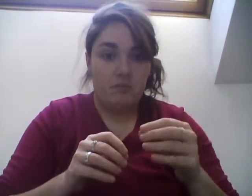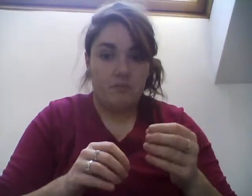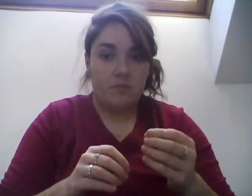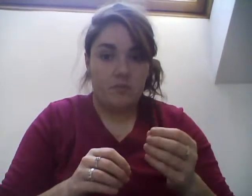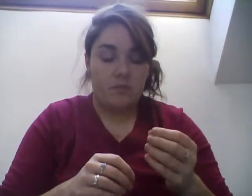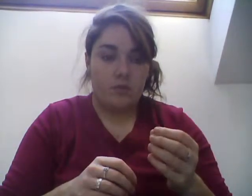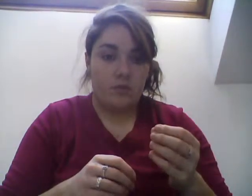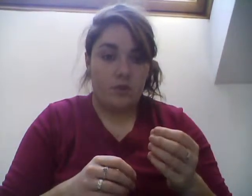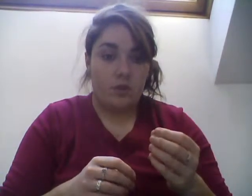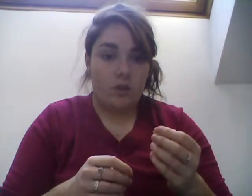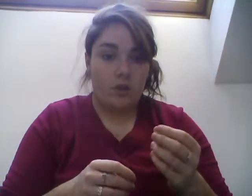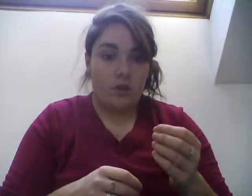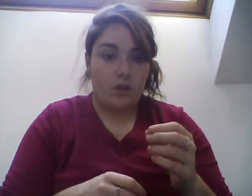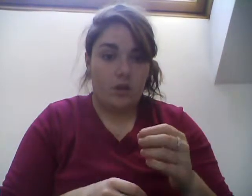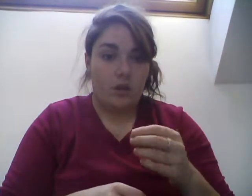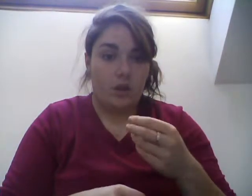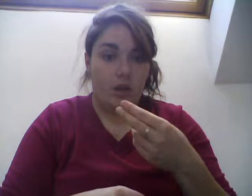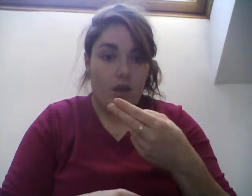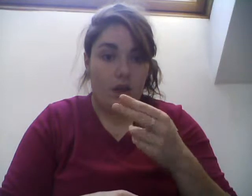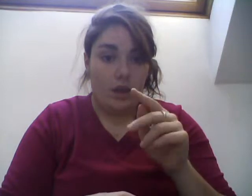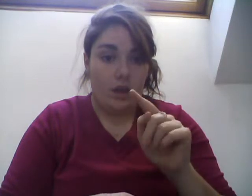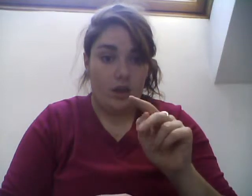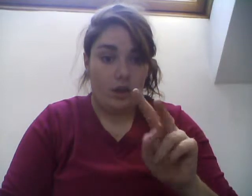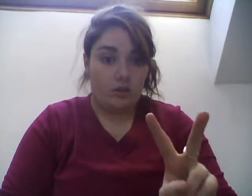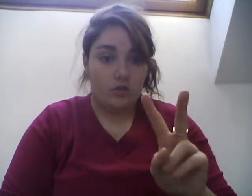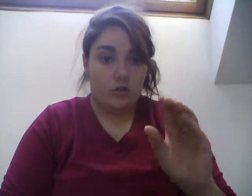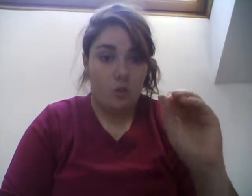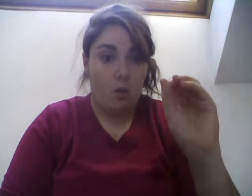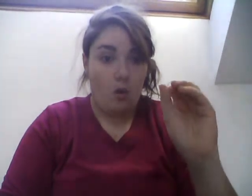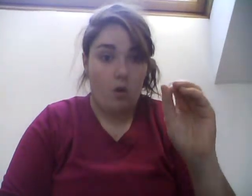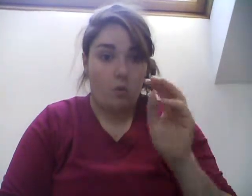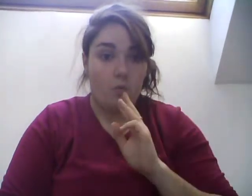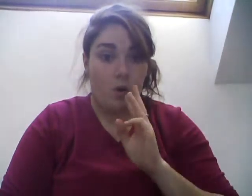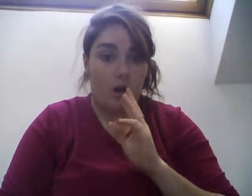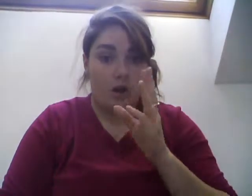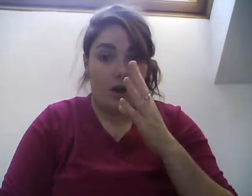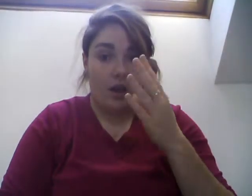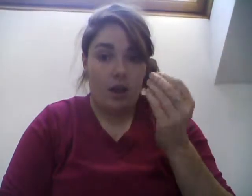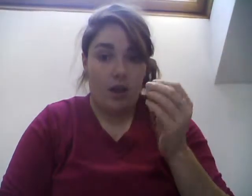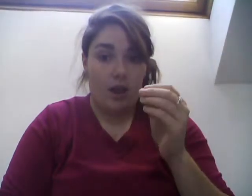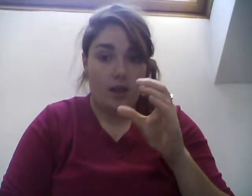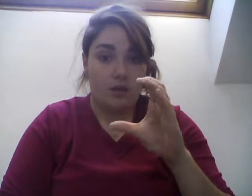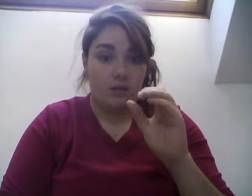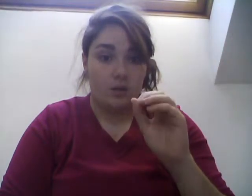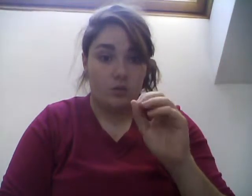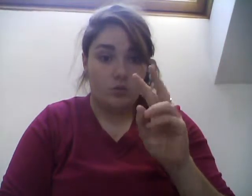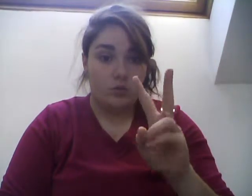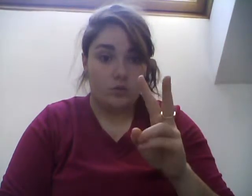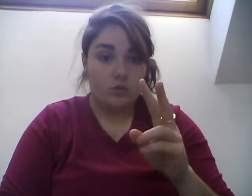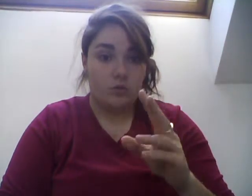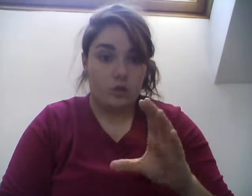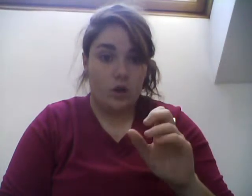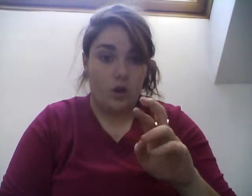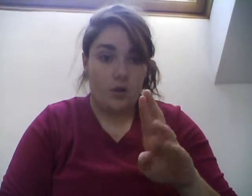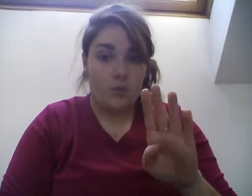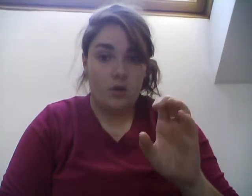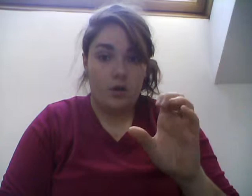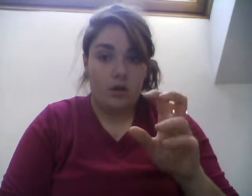recycled. Now, the energy is being released from this glucose molecule. And